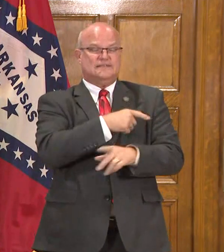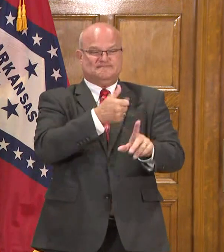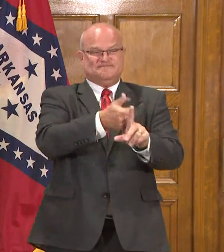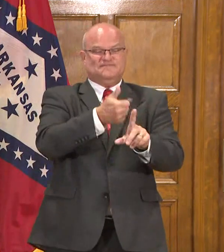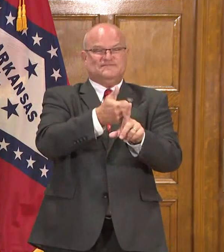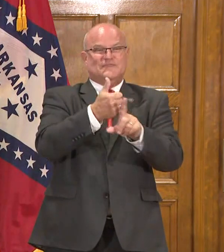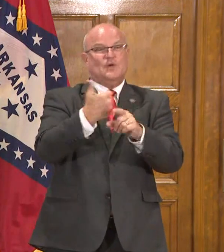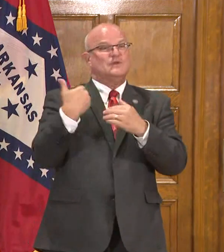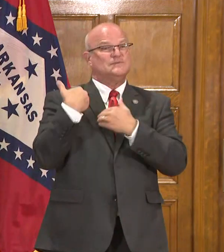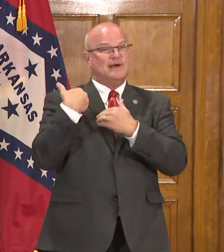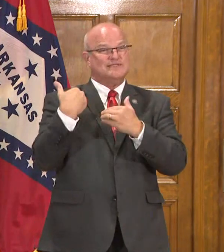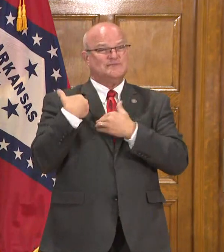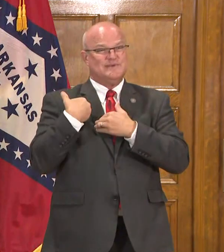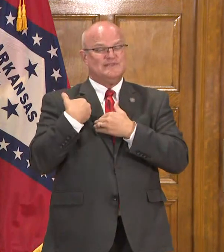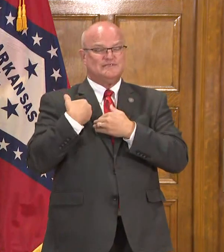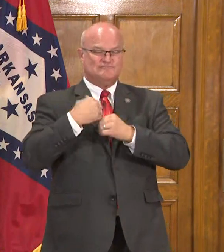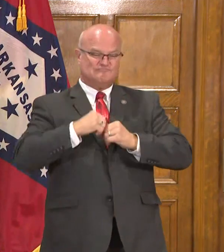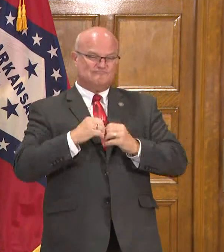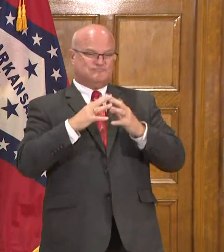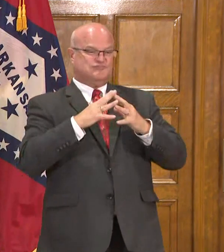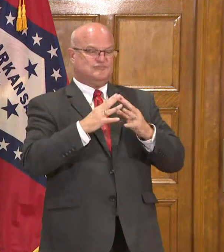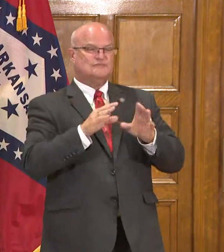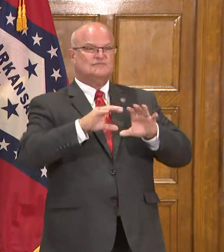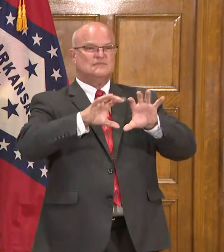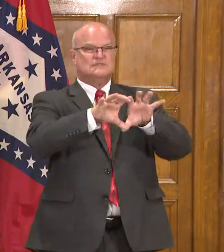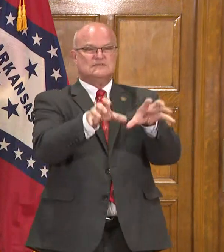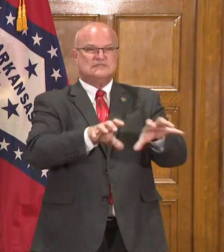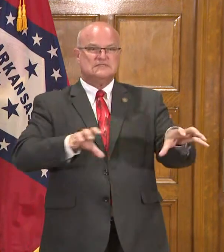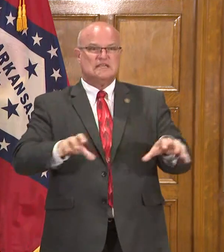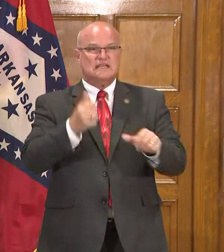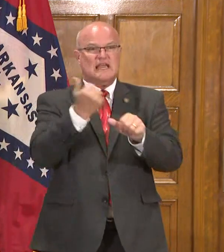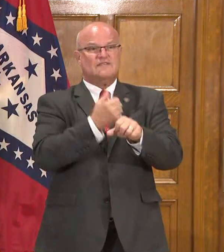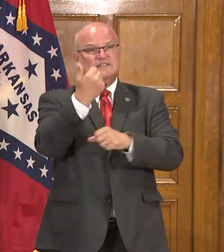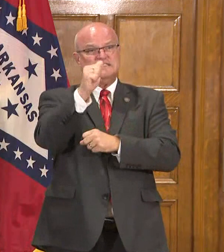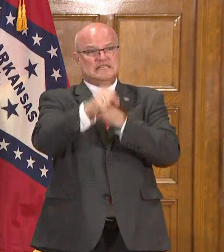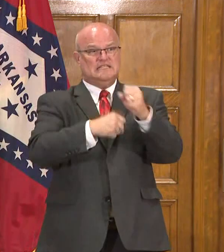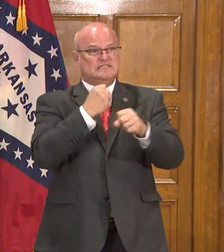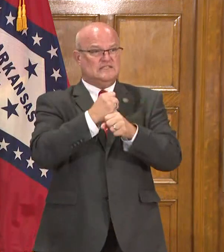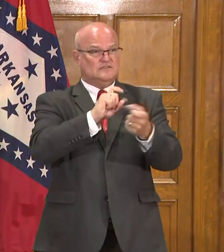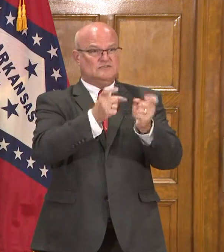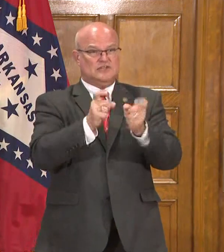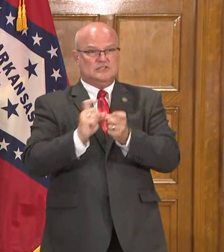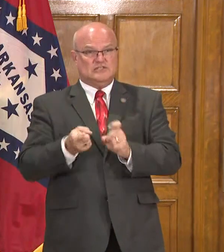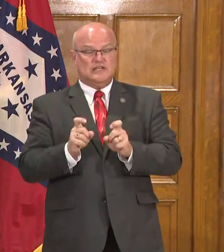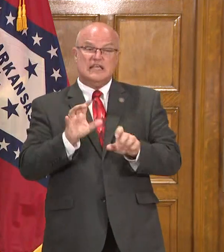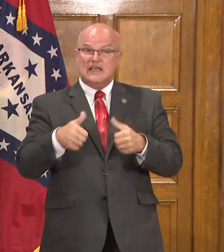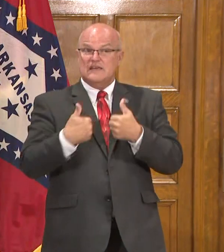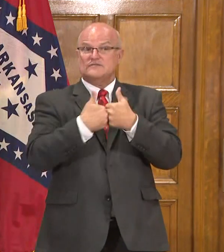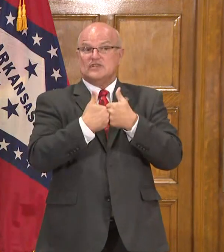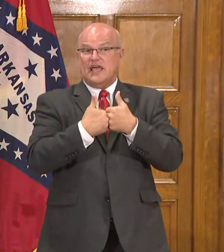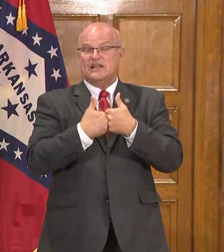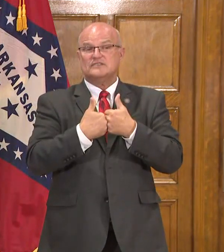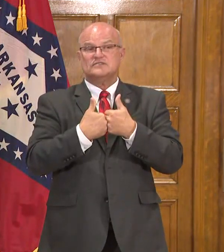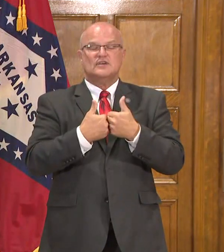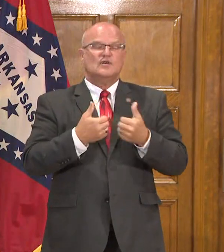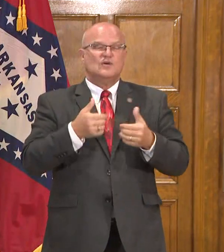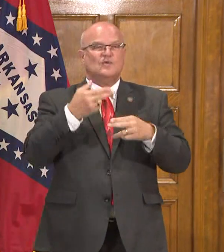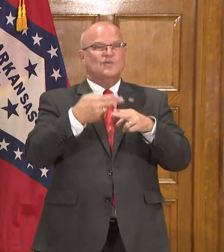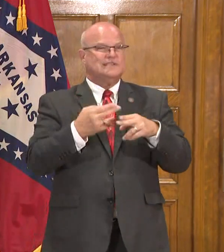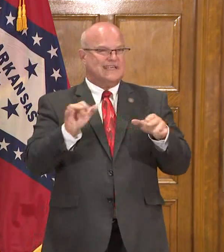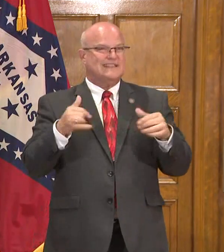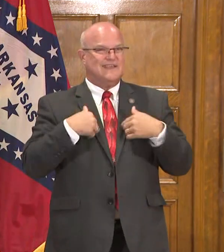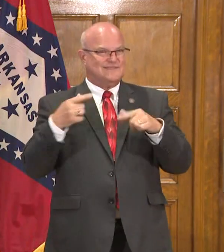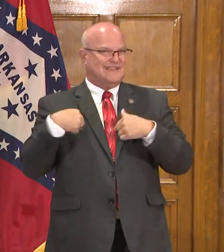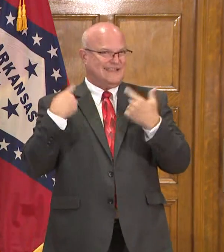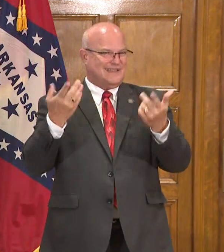responsibility to formulate the redistricting plans every 10 years. If challenged, judicial branch weighs in as